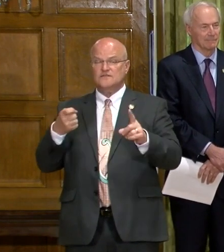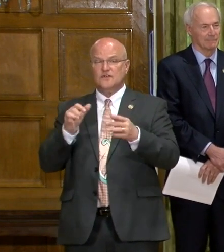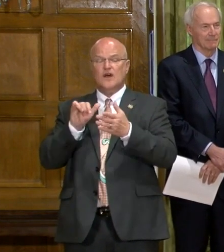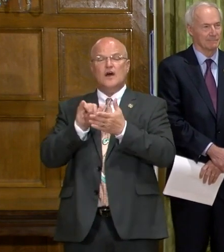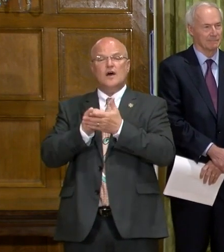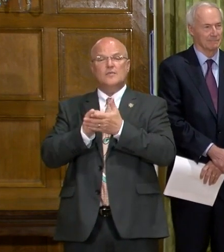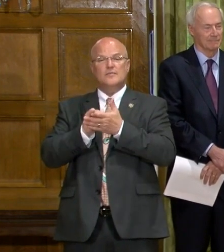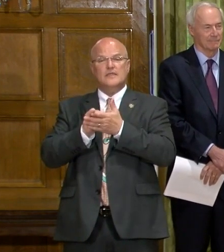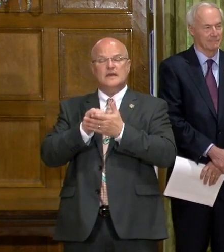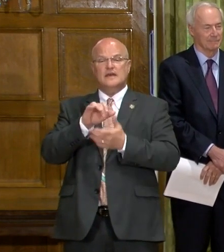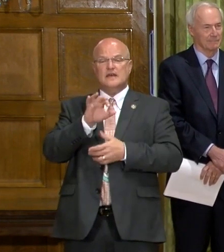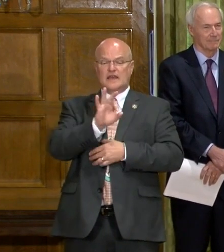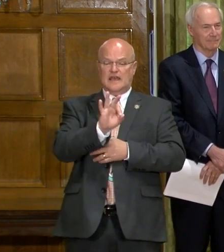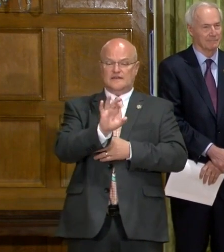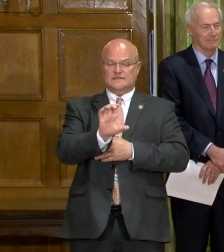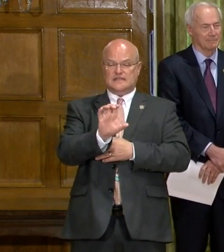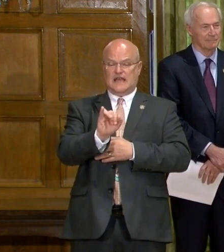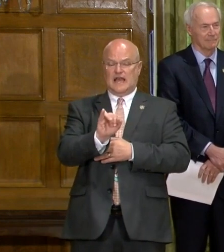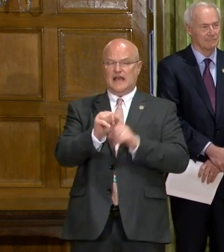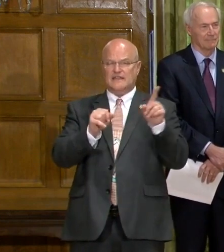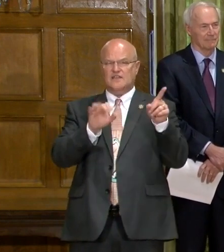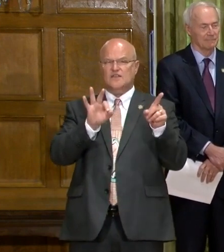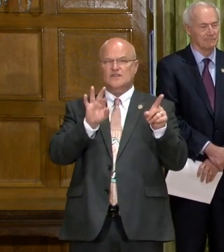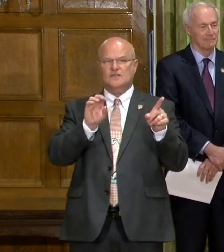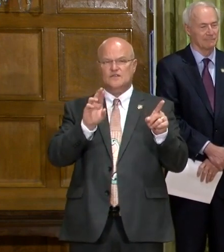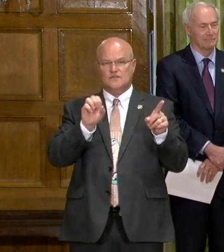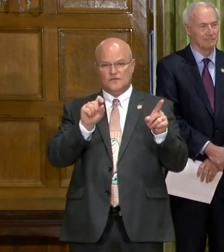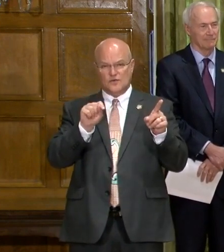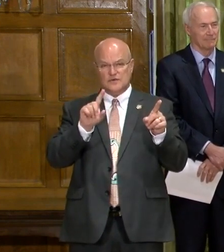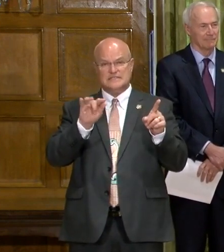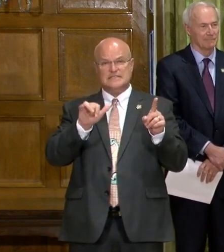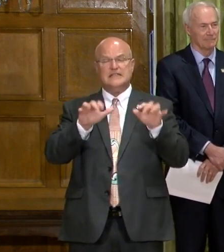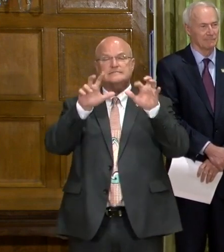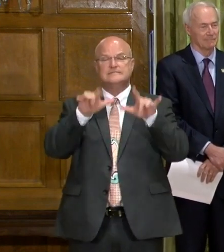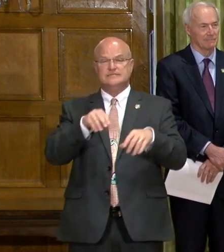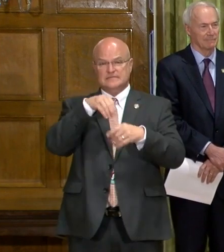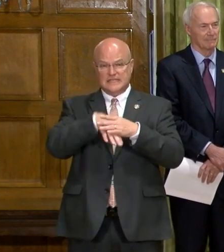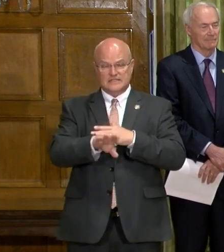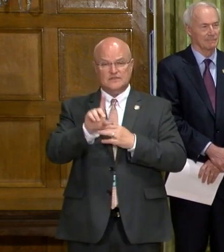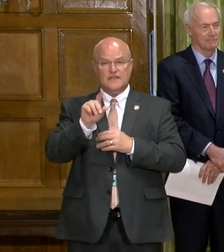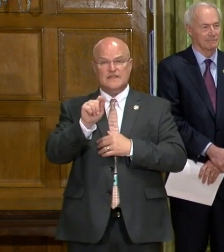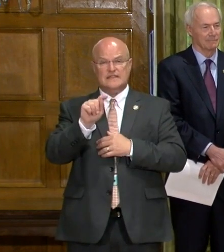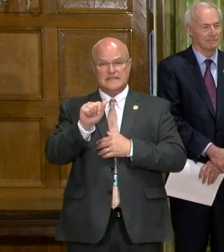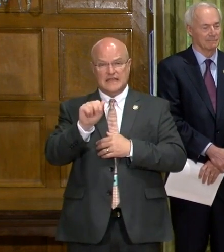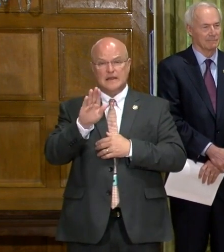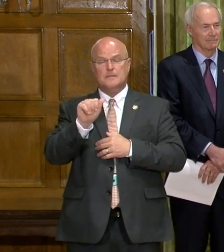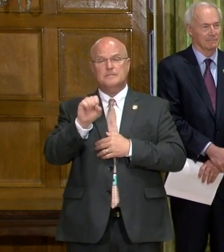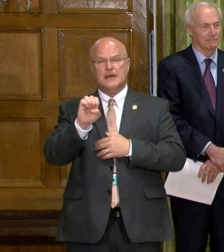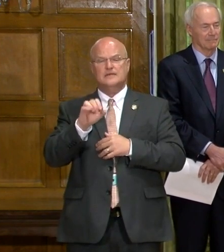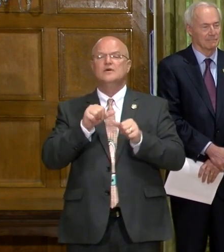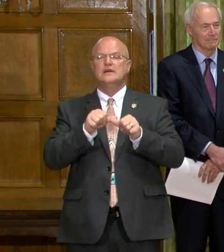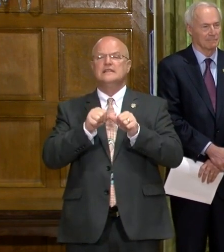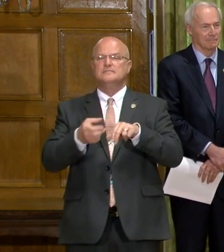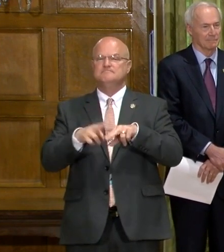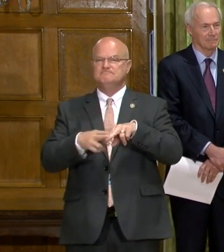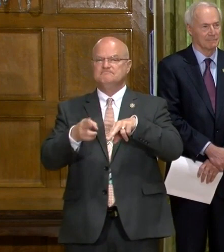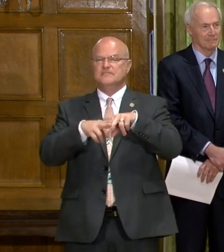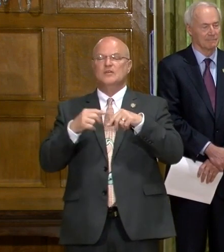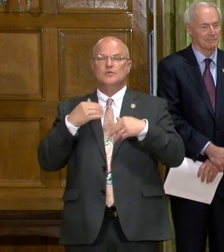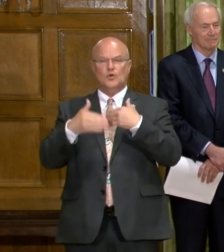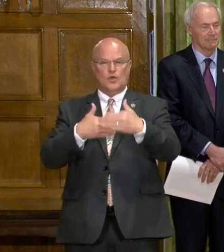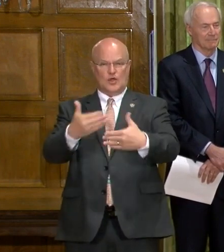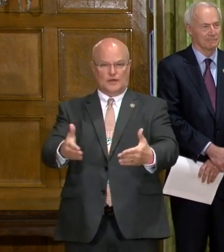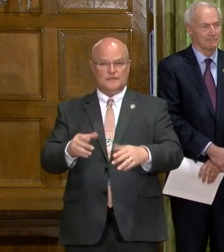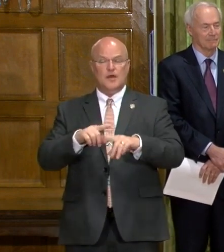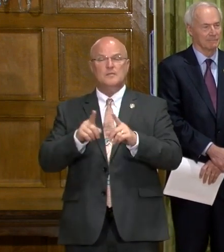the Federal Correctional Institute and Forest City have been entered into our database yet. So those will continue to be added as we